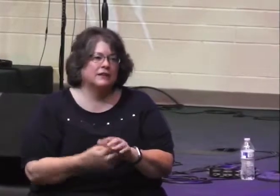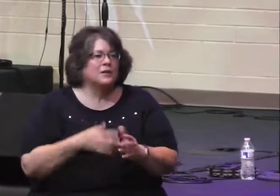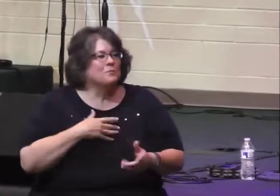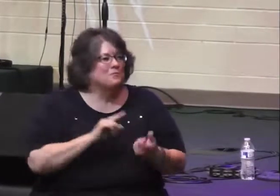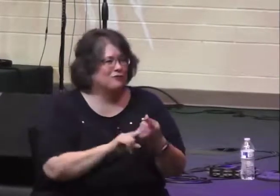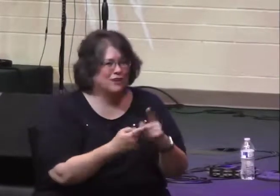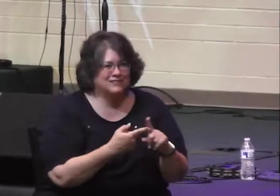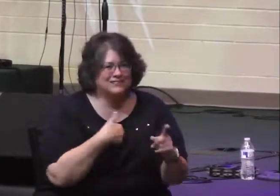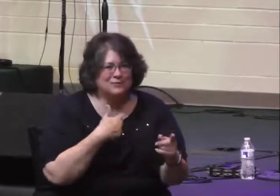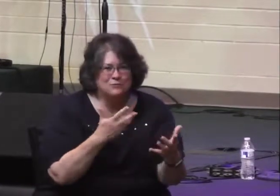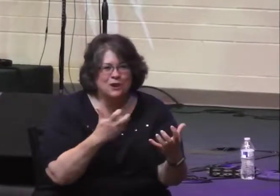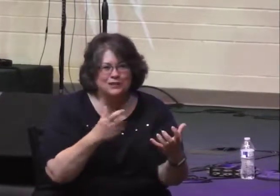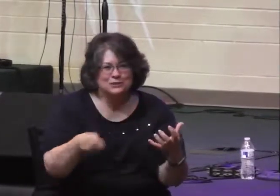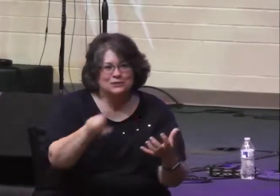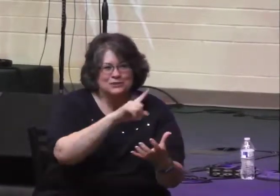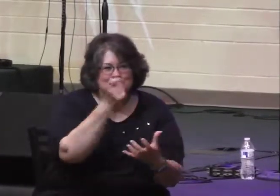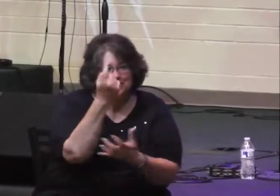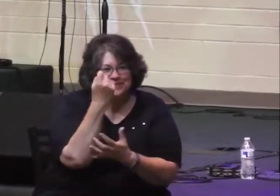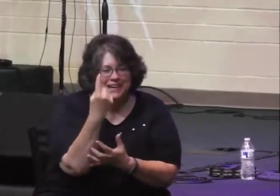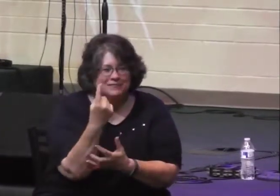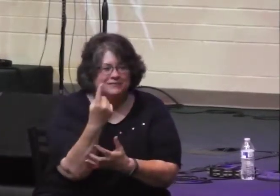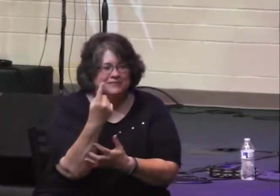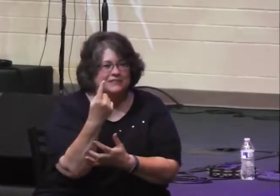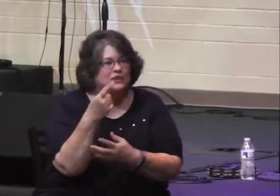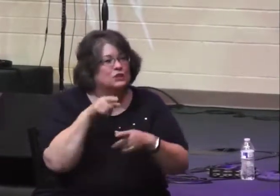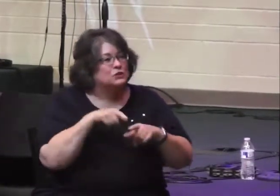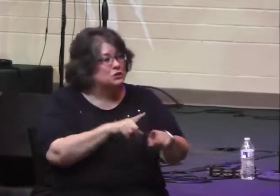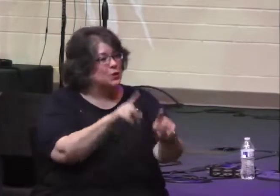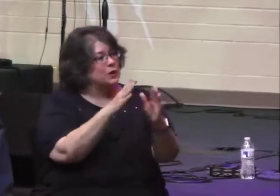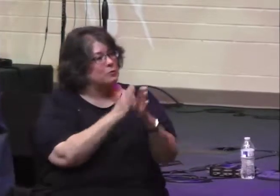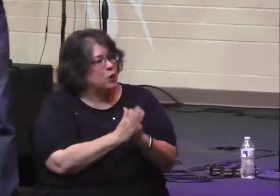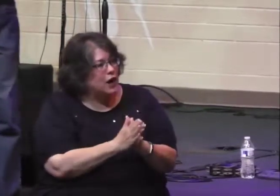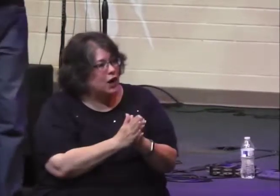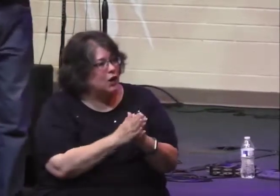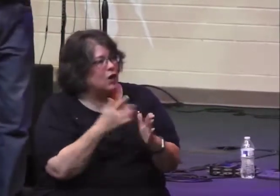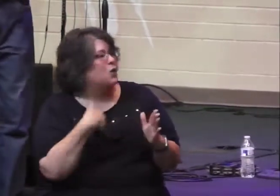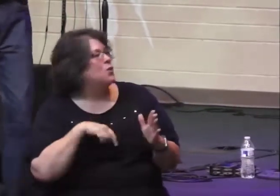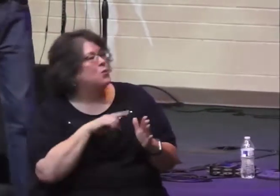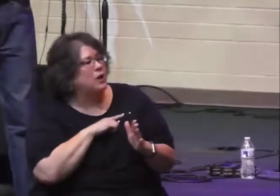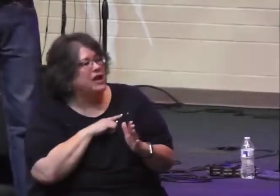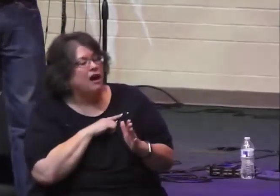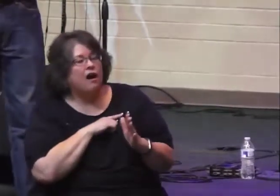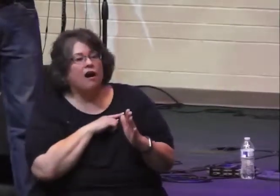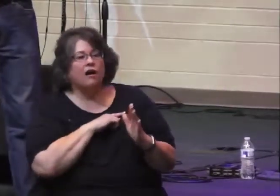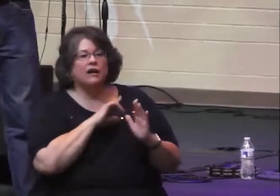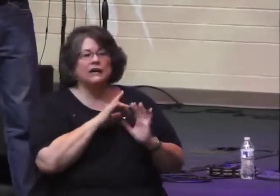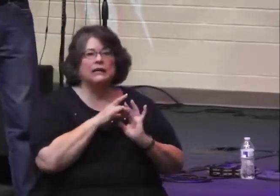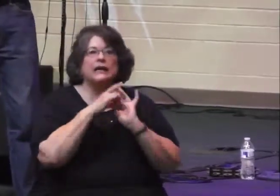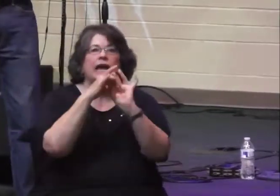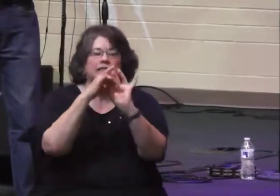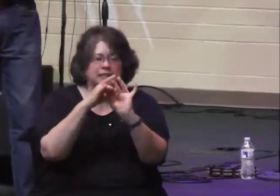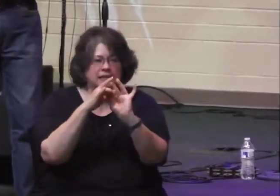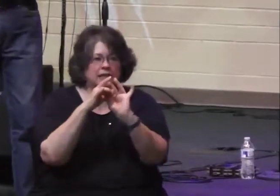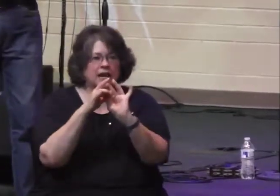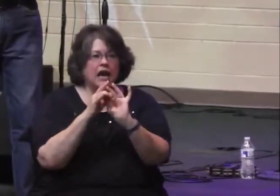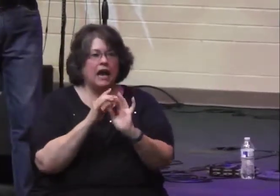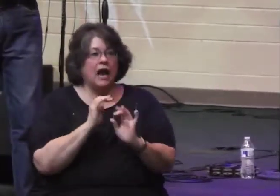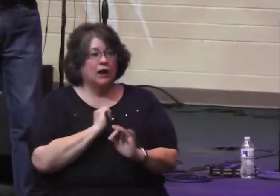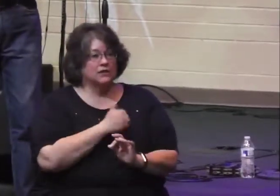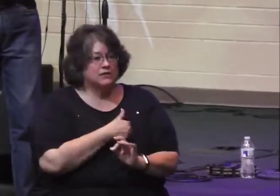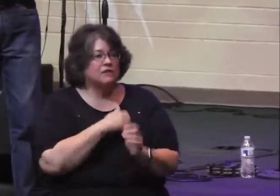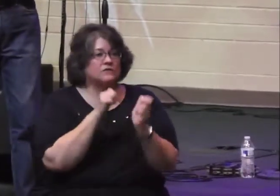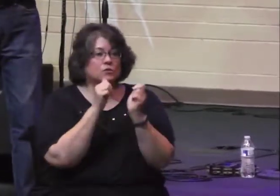Friends, here's what I want you to see. In prayer, we are aligning ourselves